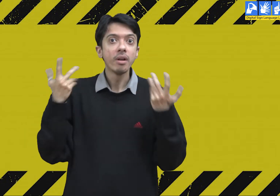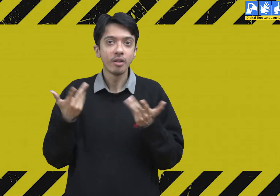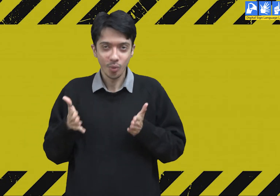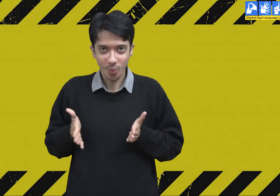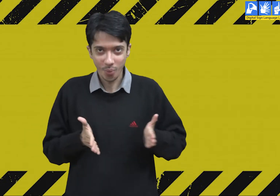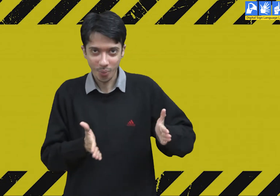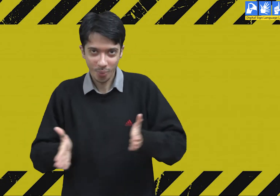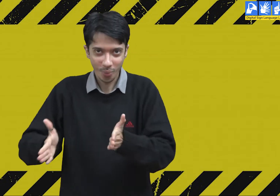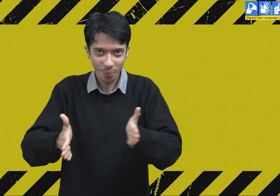Safety on the road.